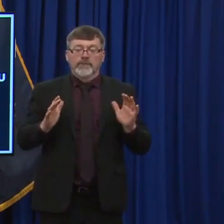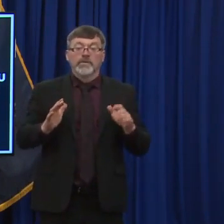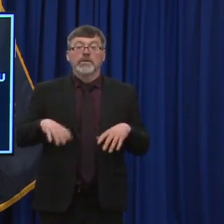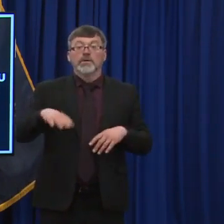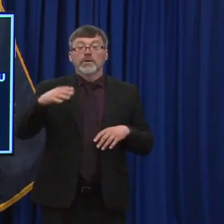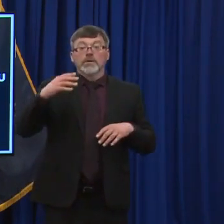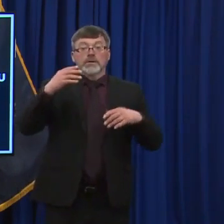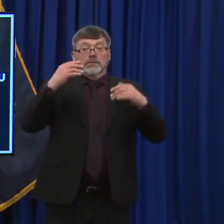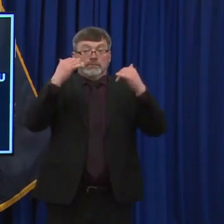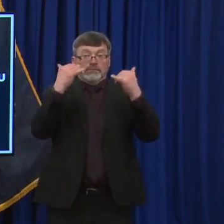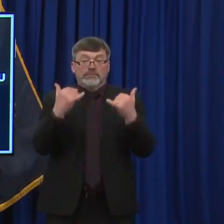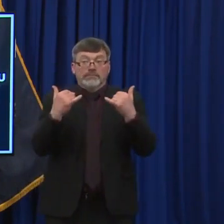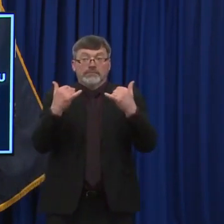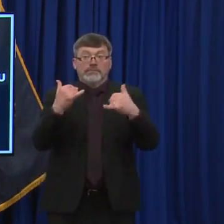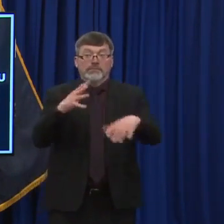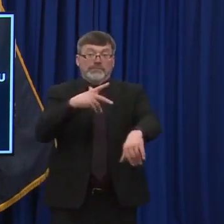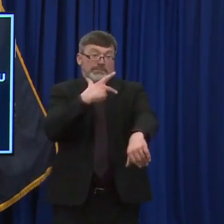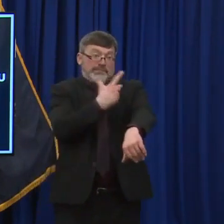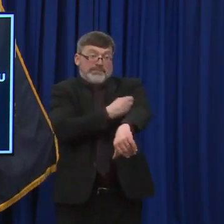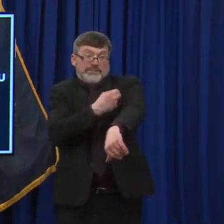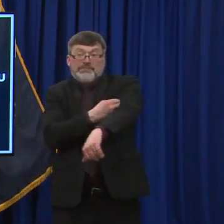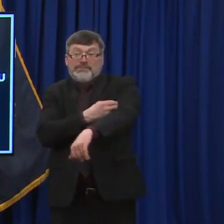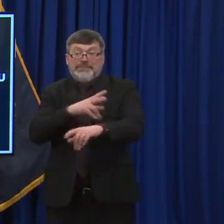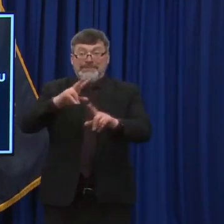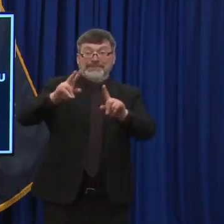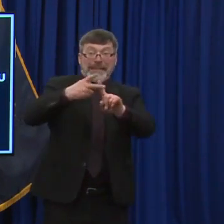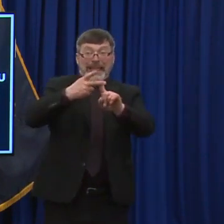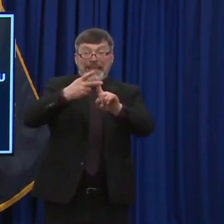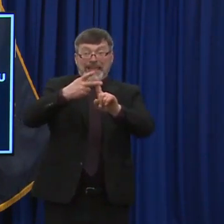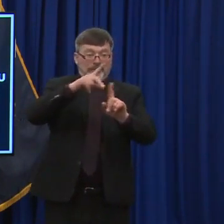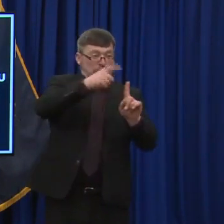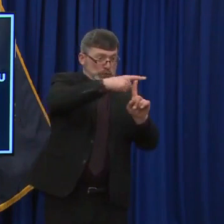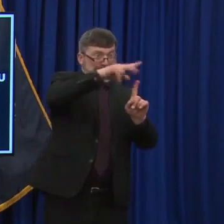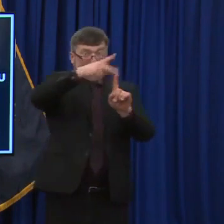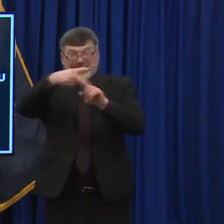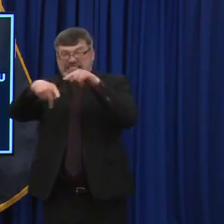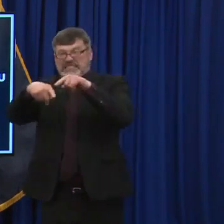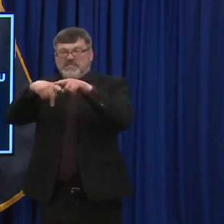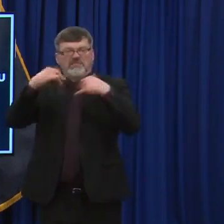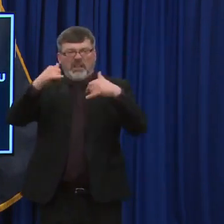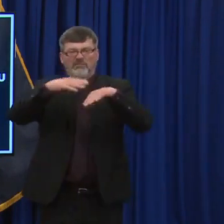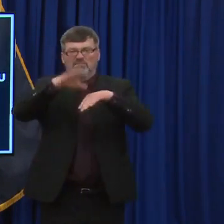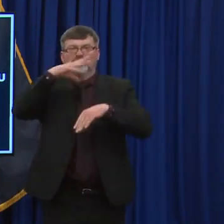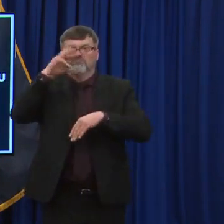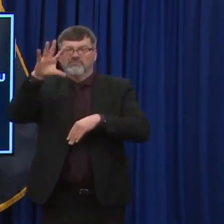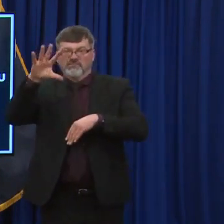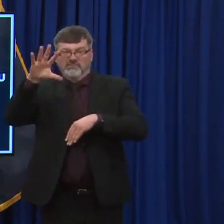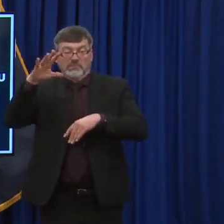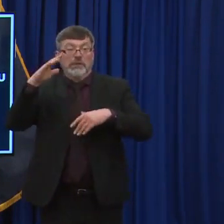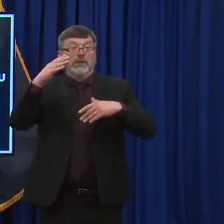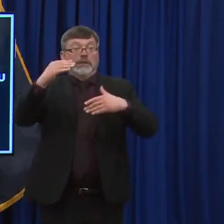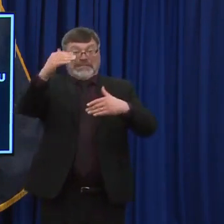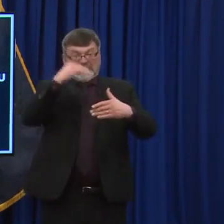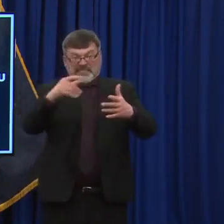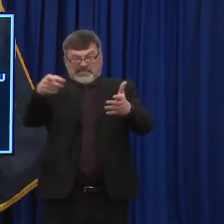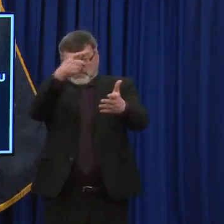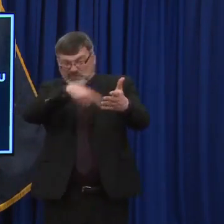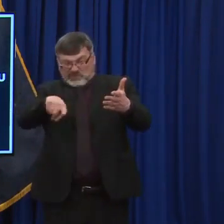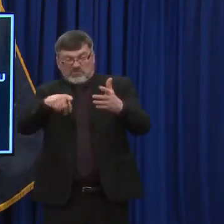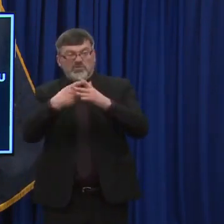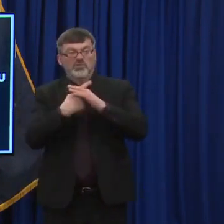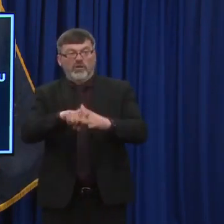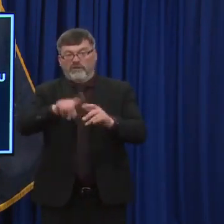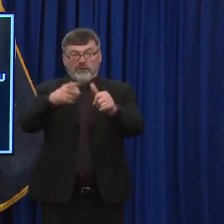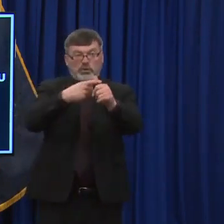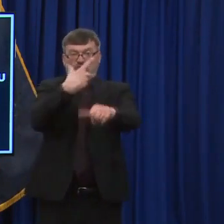65 and up, um, demographic and then ultimately the 50 and up demographic, there's no way, uh, that, that we're not going to see a